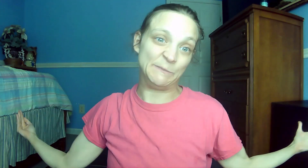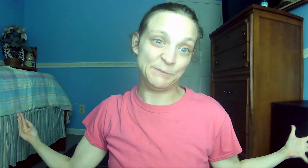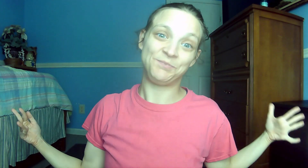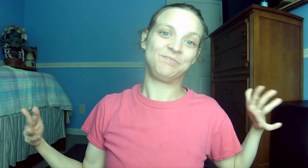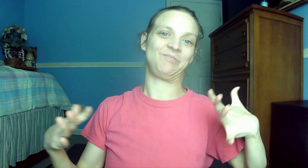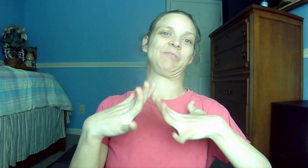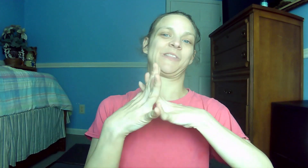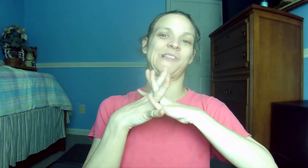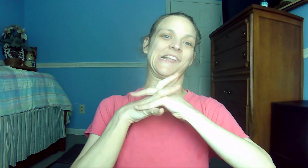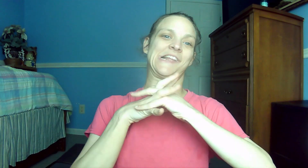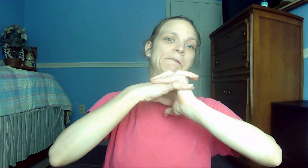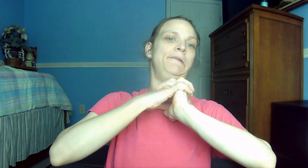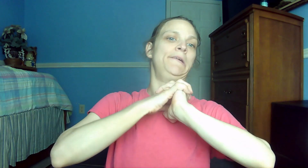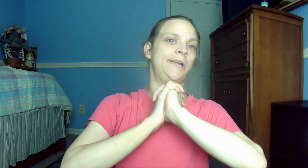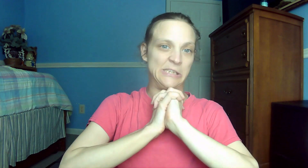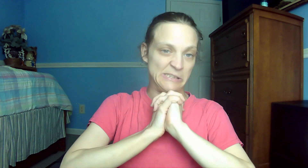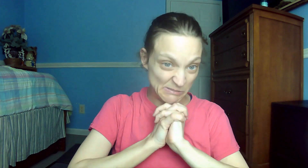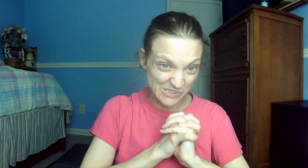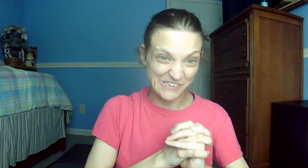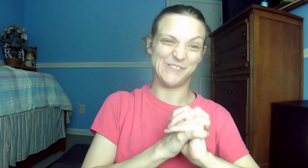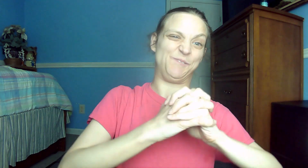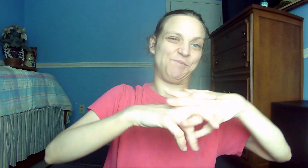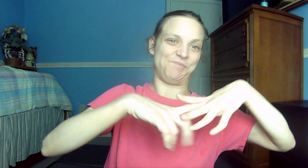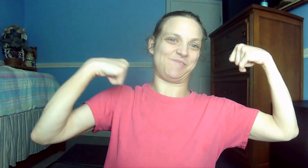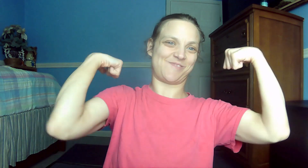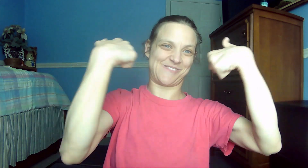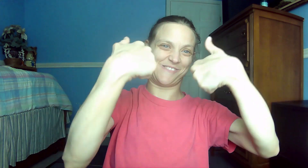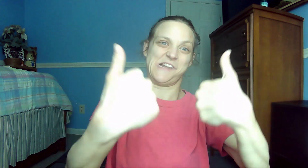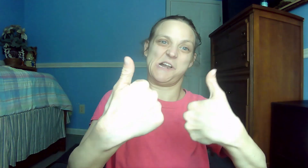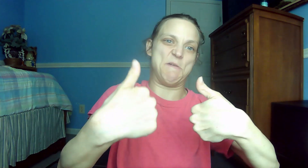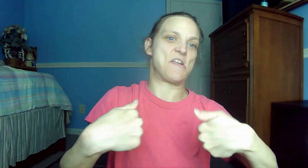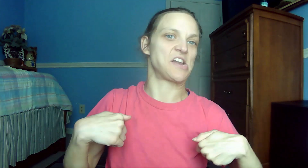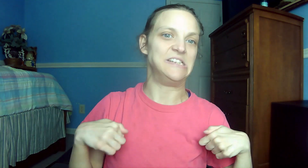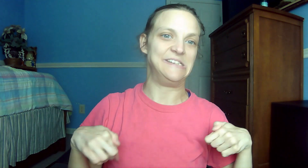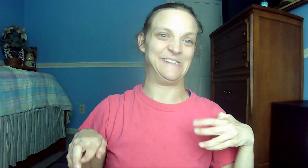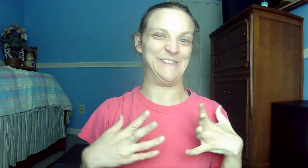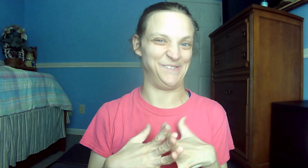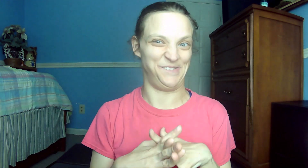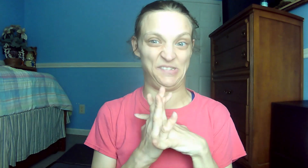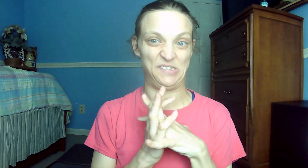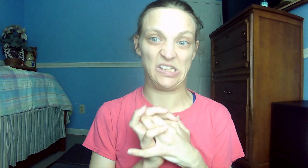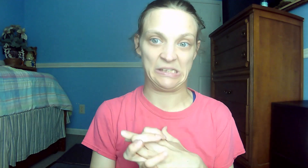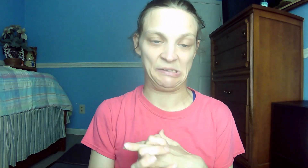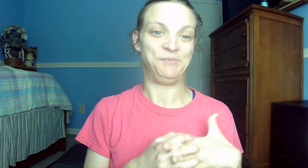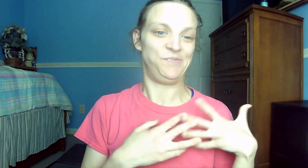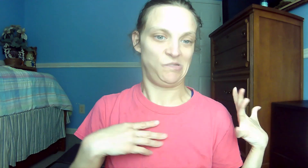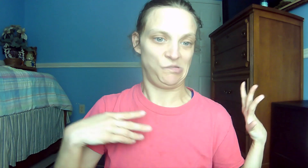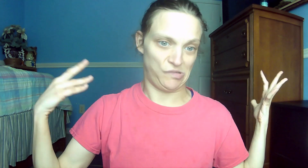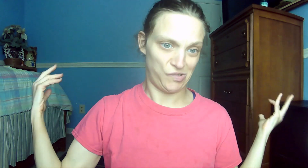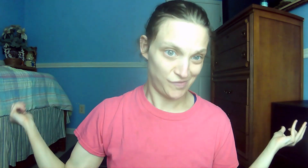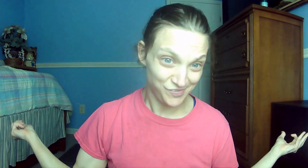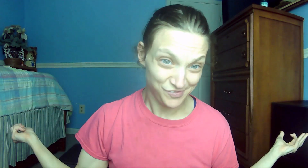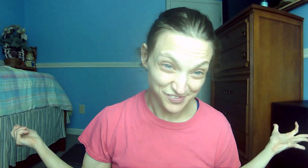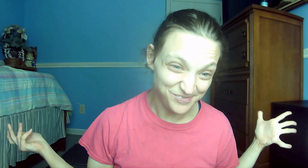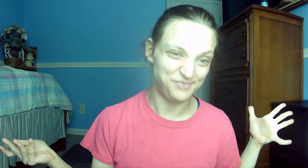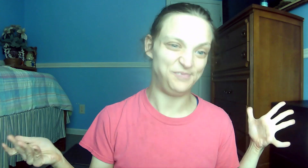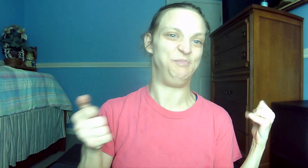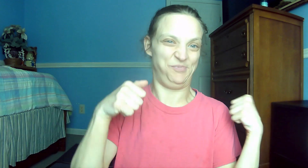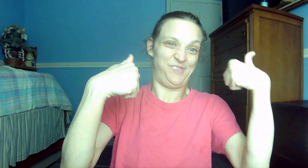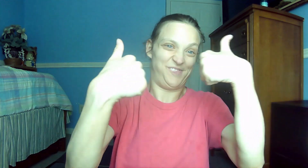Spirit give us. 99. and hit the bell if you would like to stay up to date. 99. video requires your thumbs up so that it